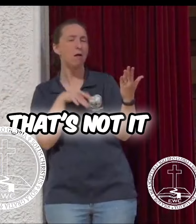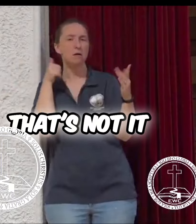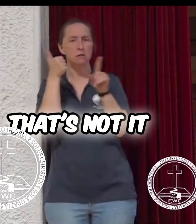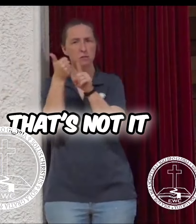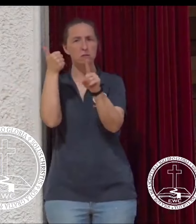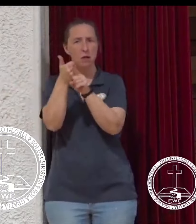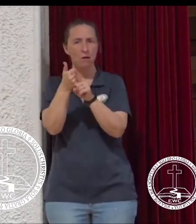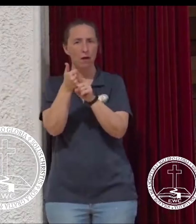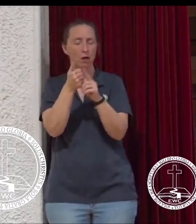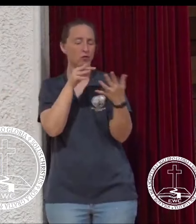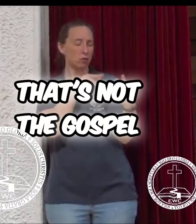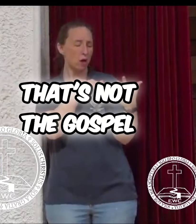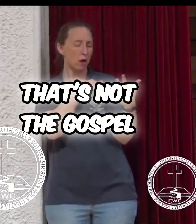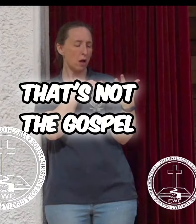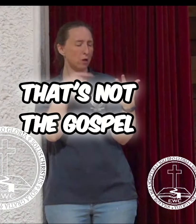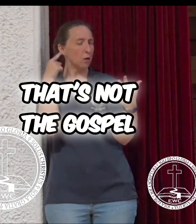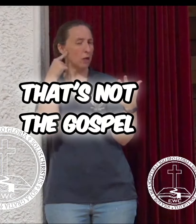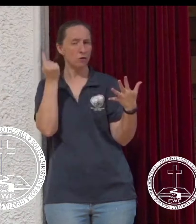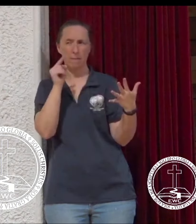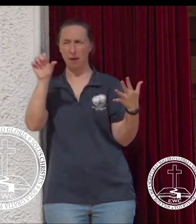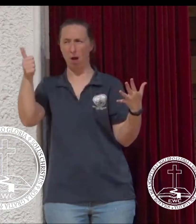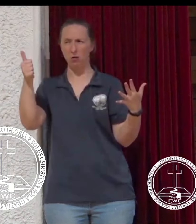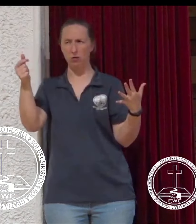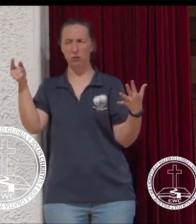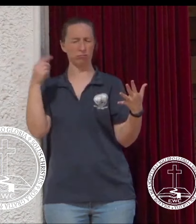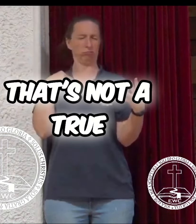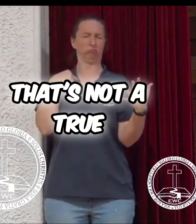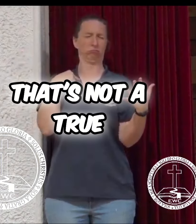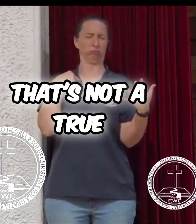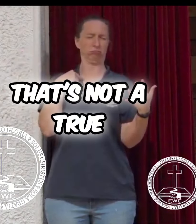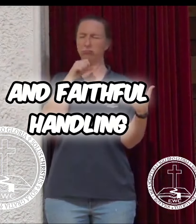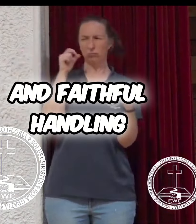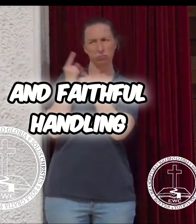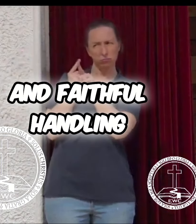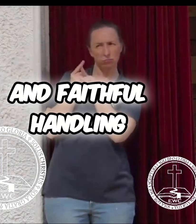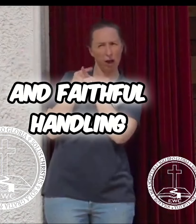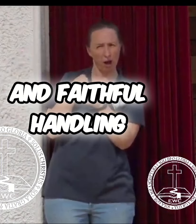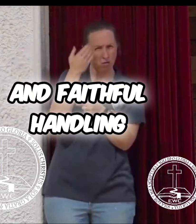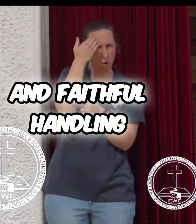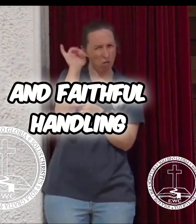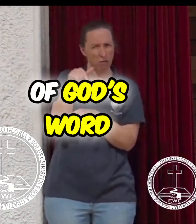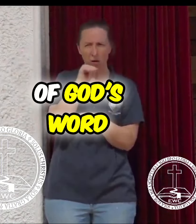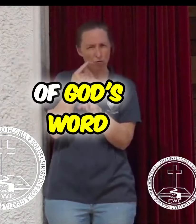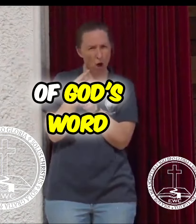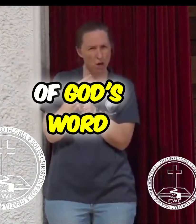you say, that's not it. That's not the gospel. That's not a true and faithful handling of God's word.